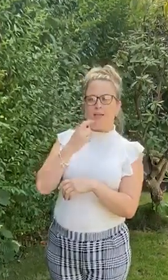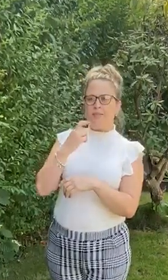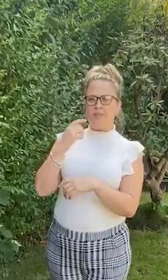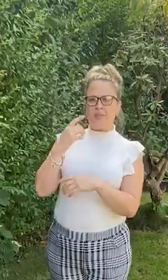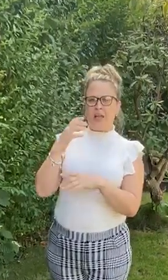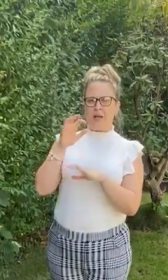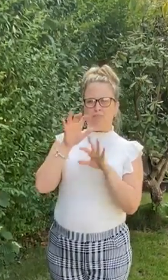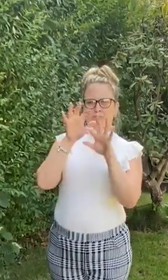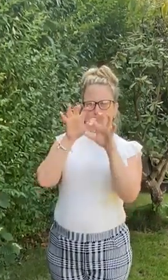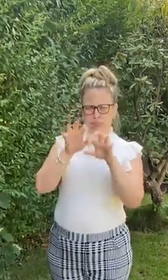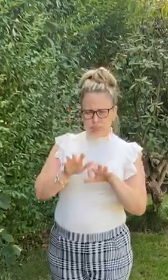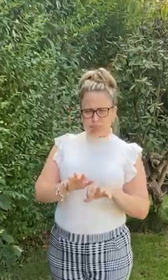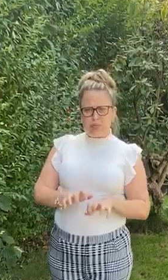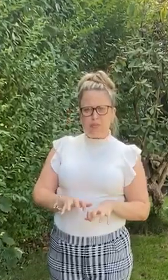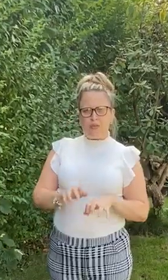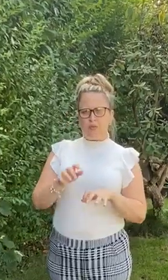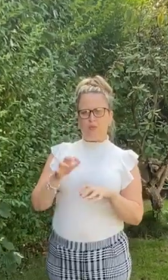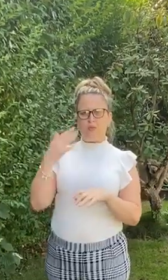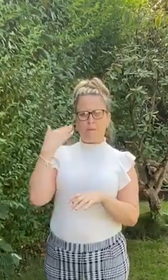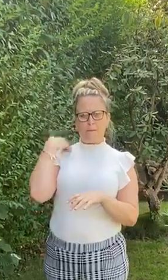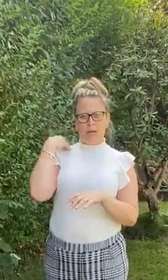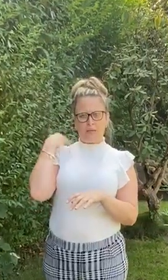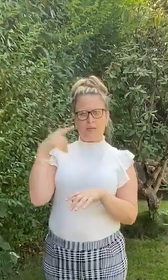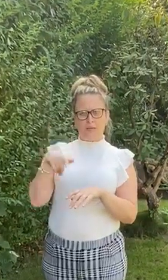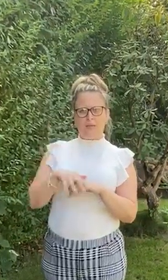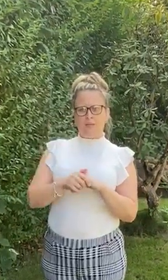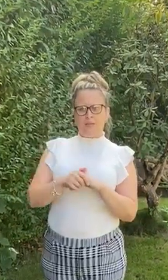his back. Where are you meeting him?